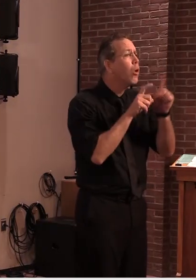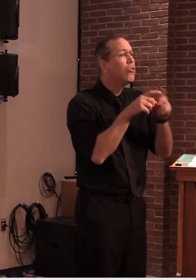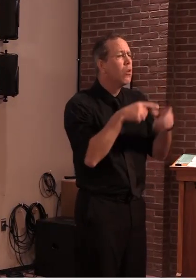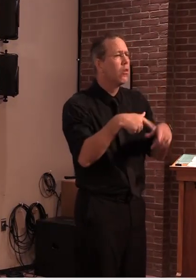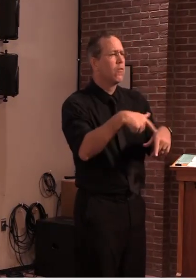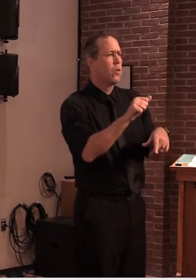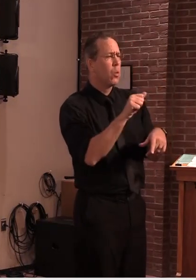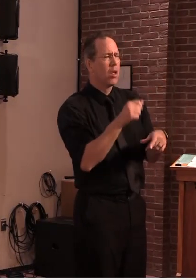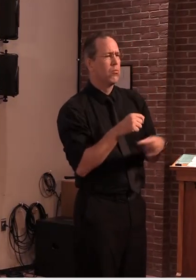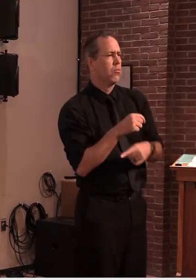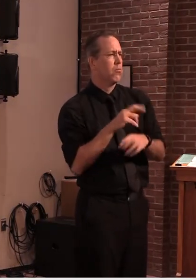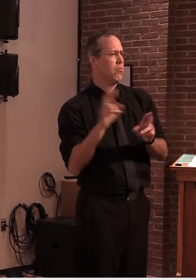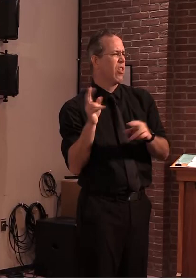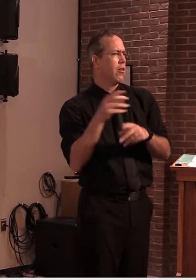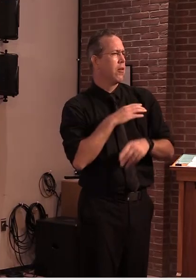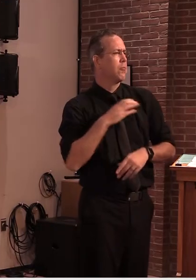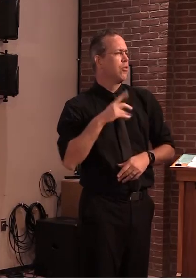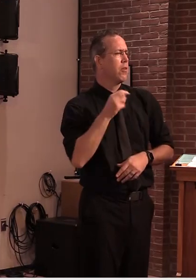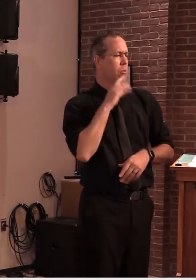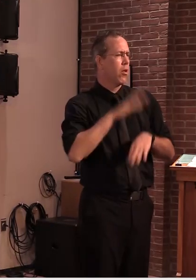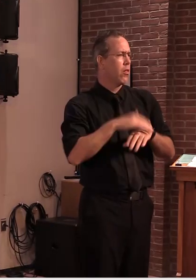modeling in the Northeast region.